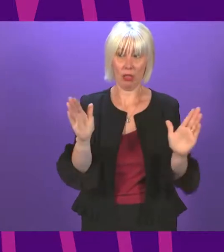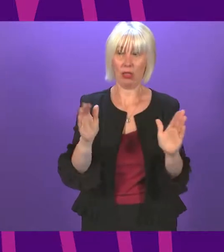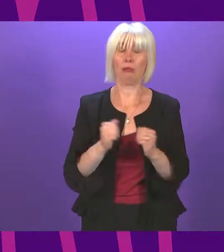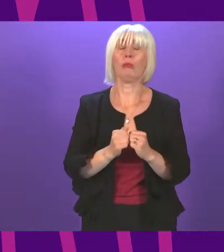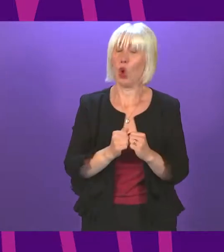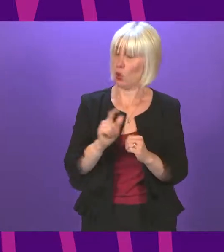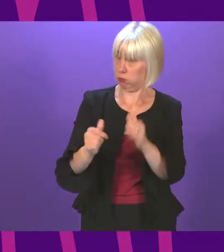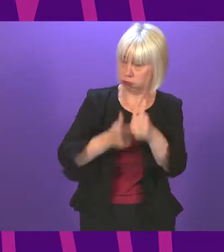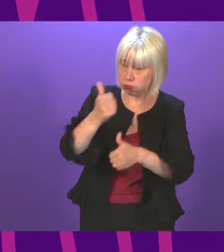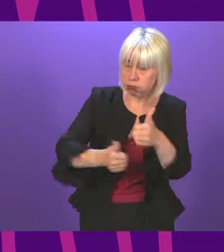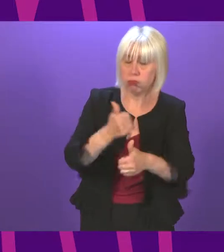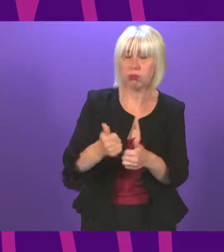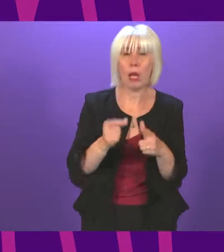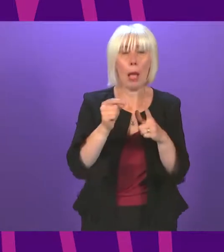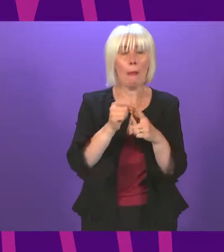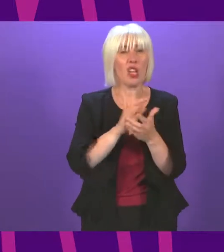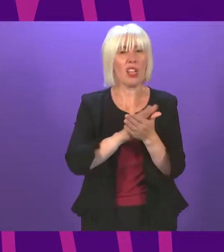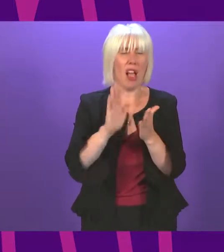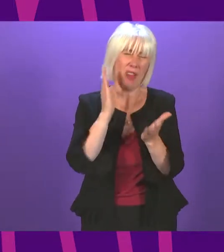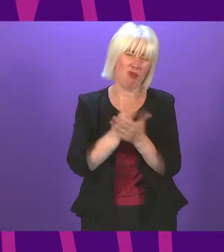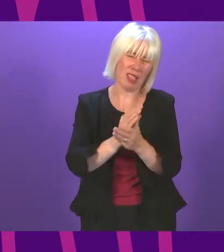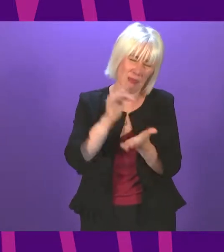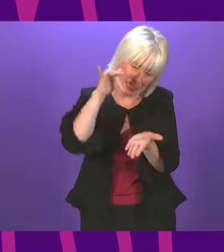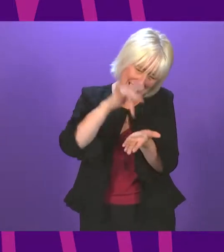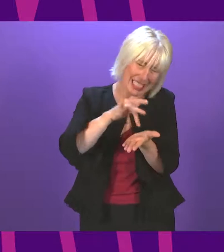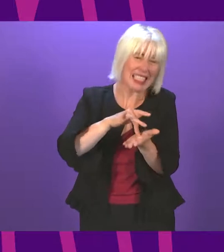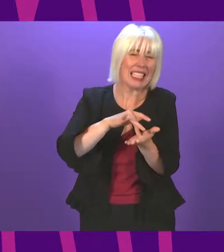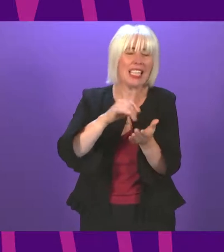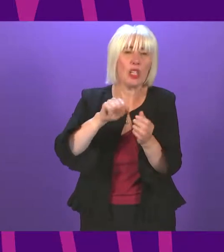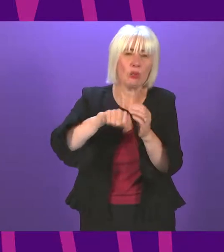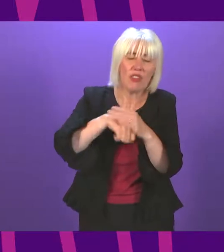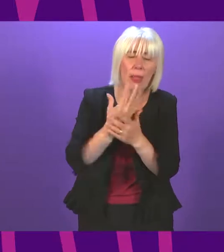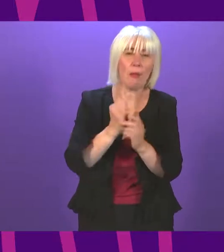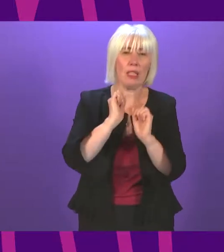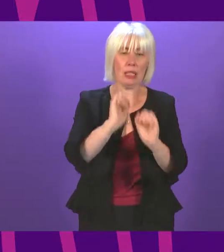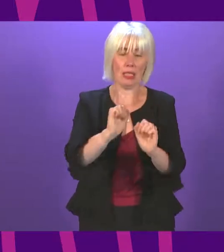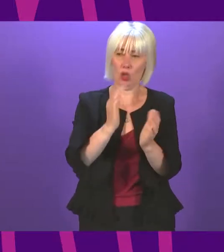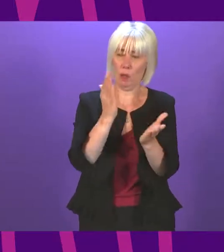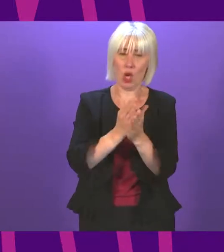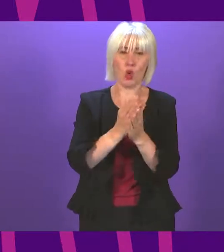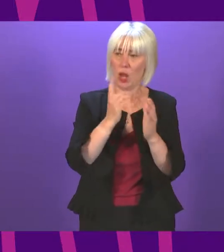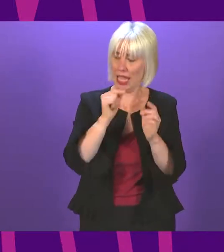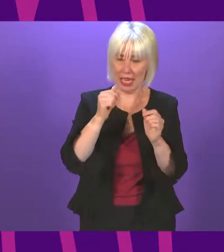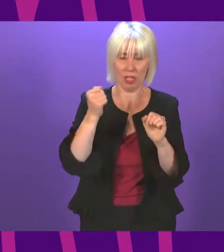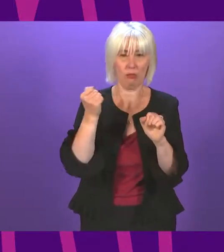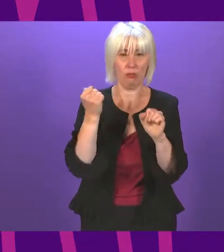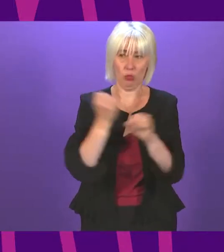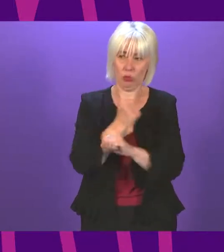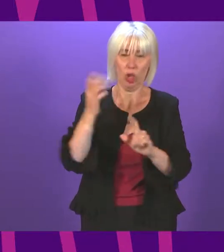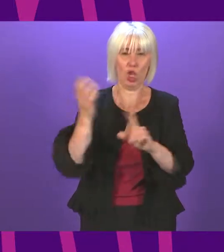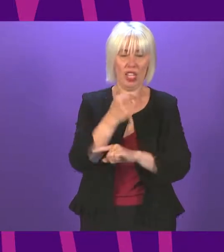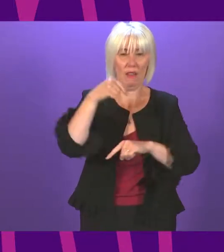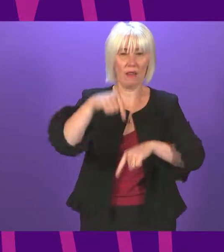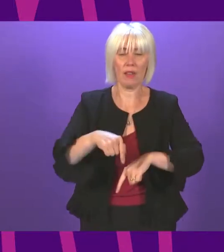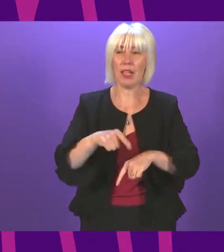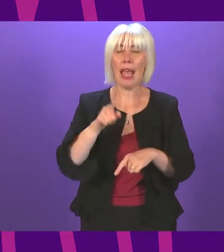decades. Patrick's been integral to the development of the Scottish Greens into a party capable of taking this step today. Having been taken along to